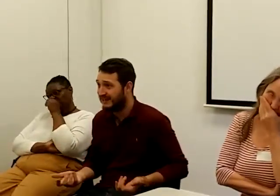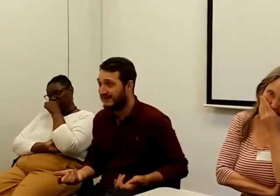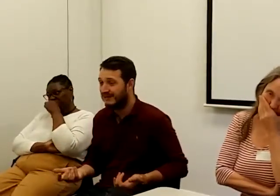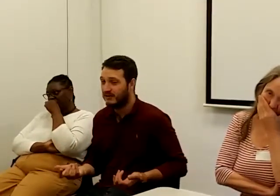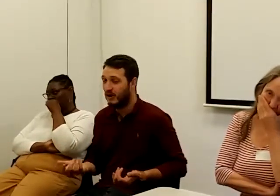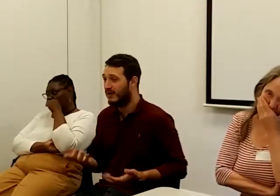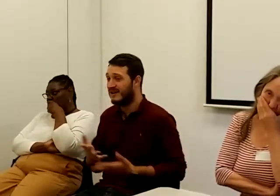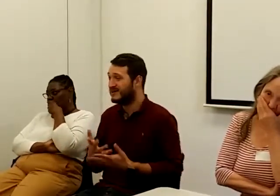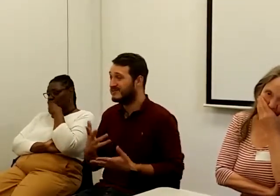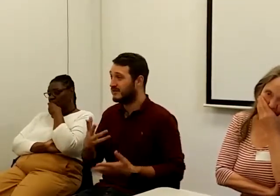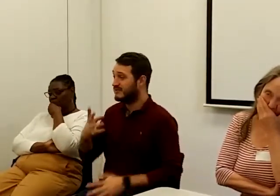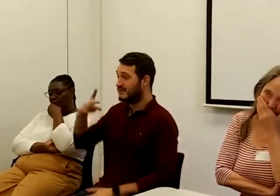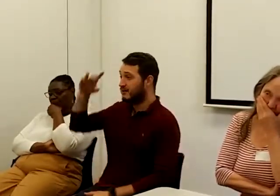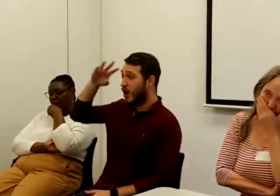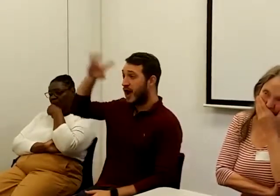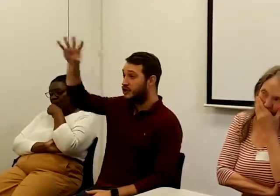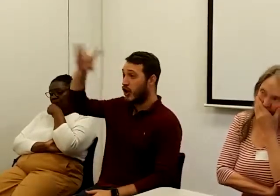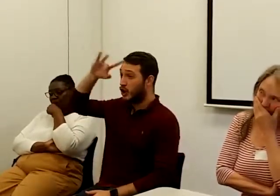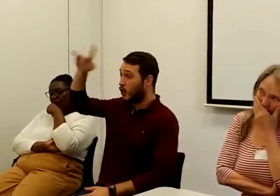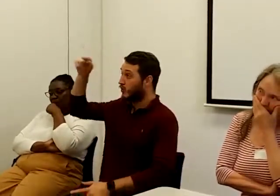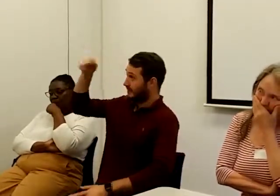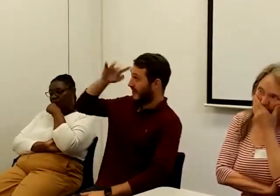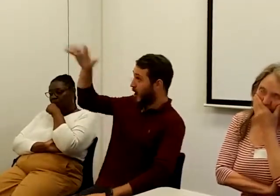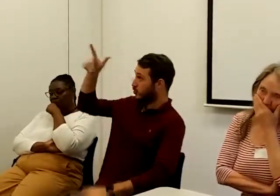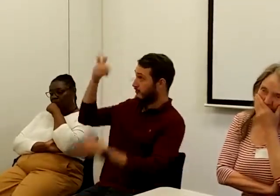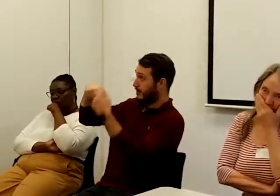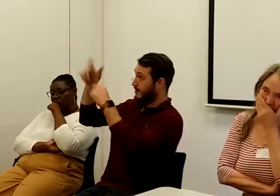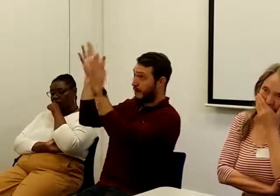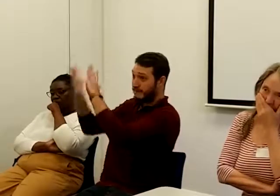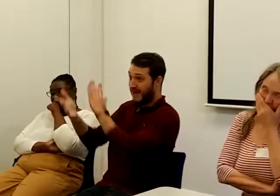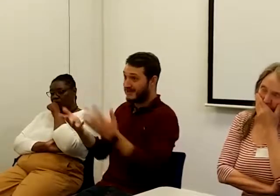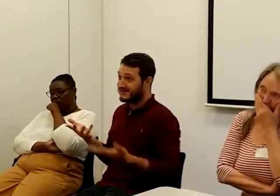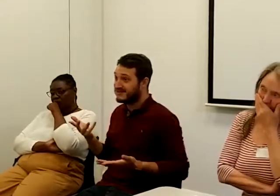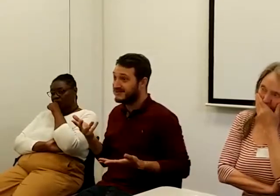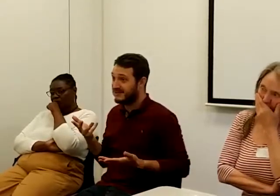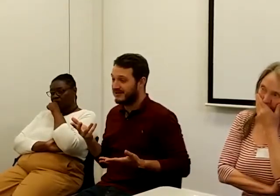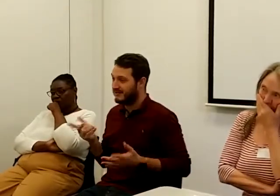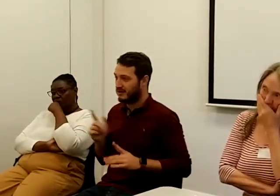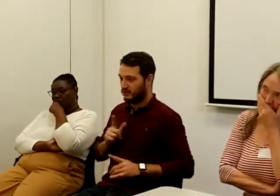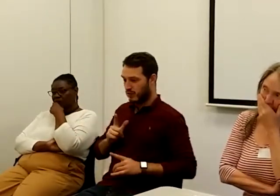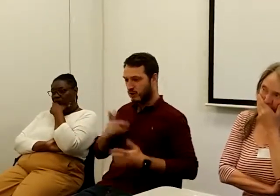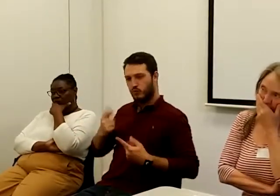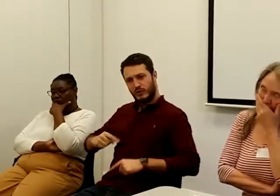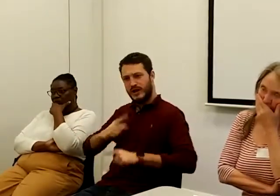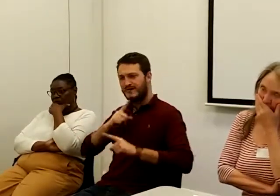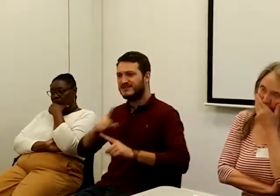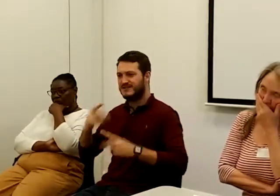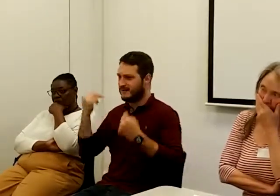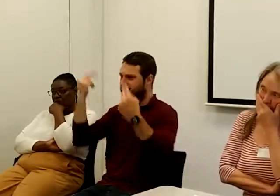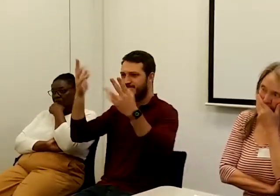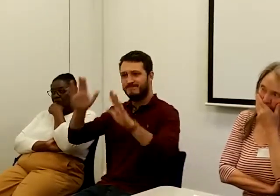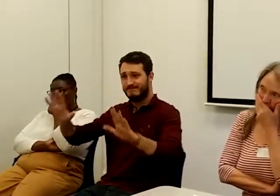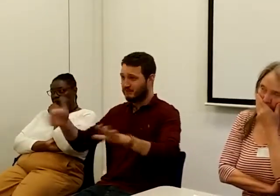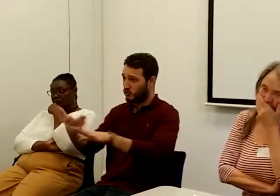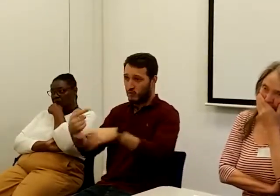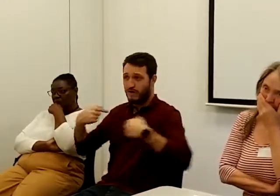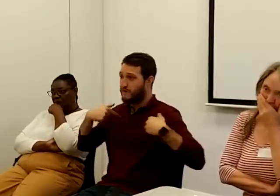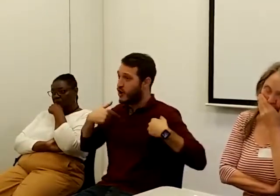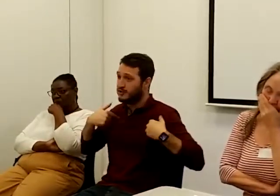mess. And, you know, that's why I think we have to say it doesn't work for us, it's never going to